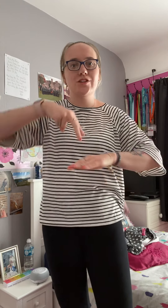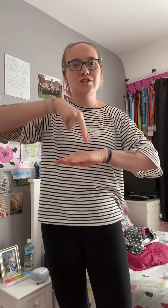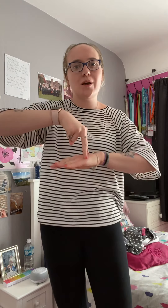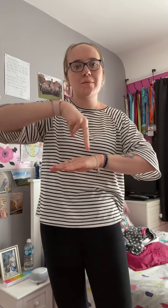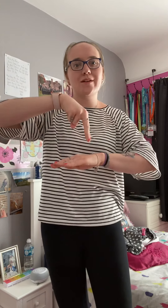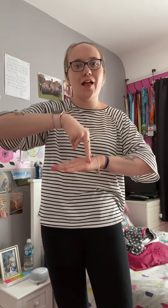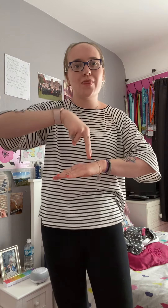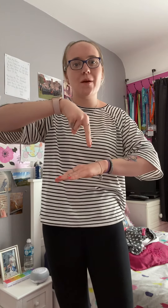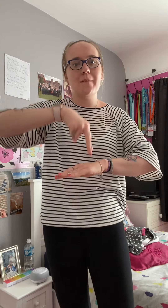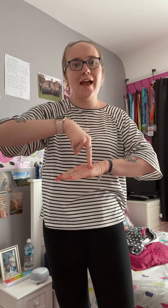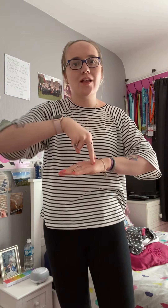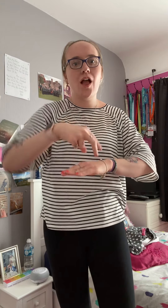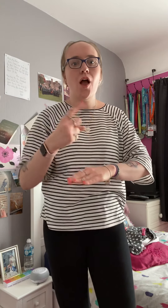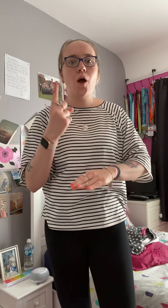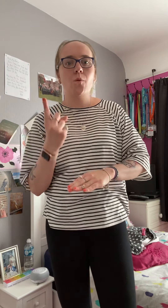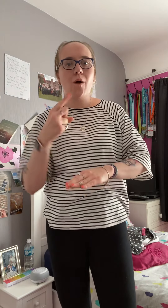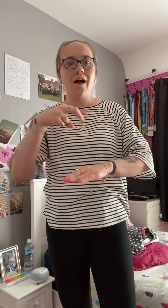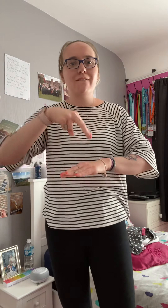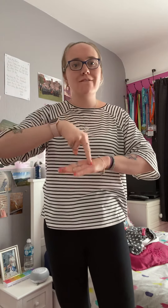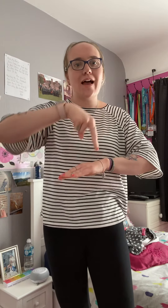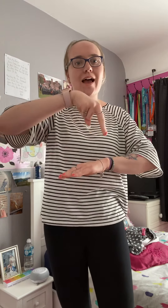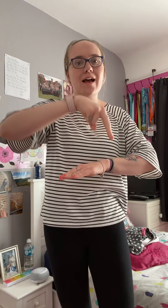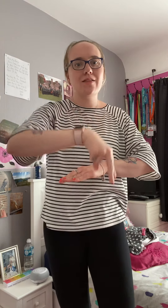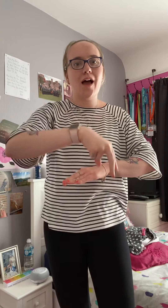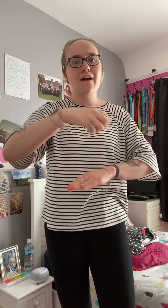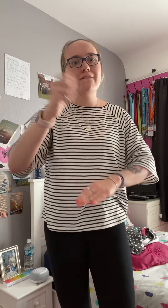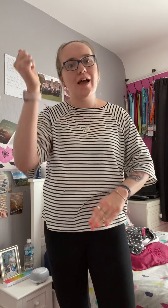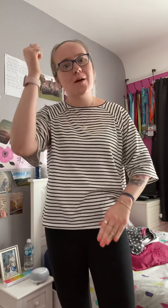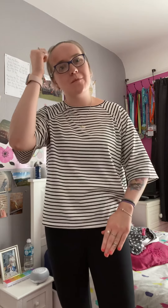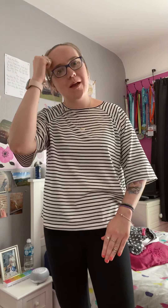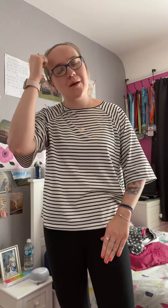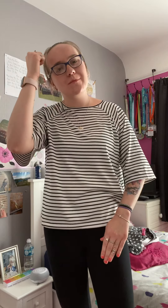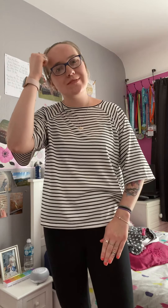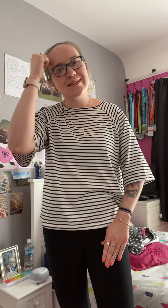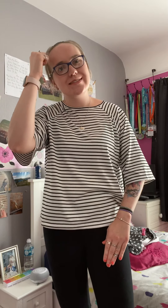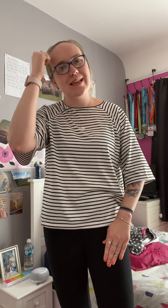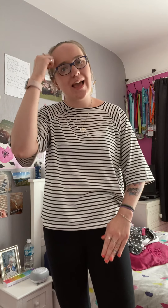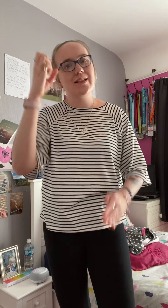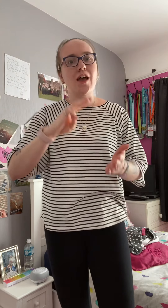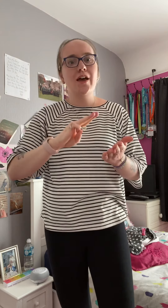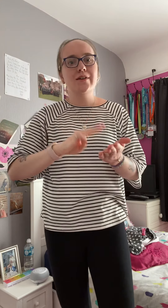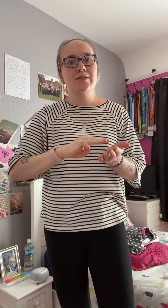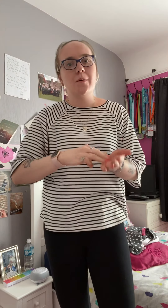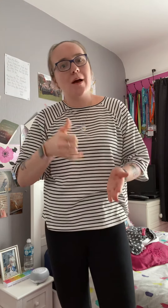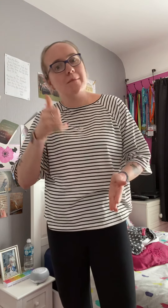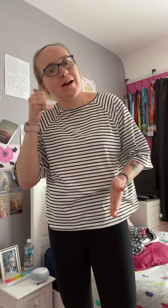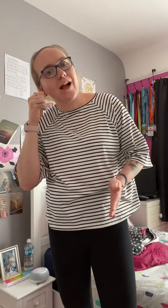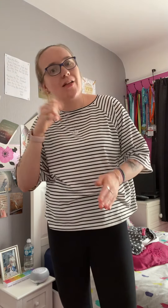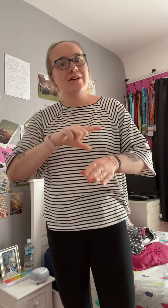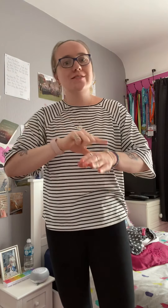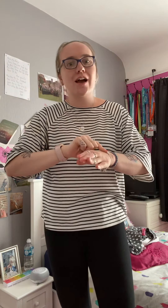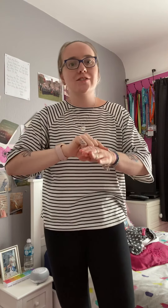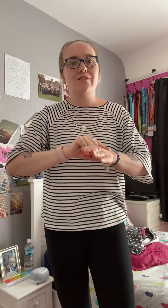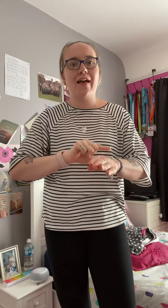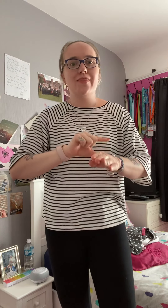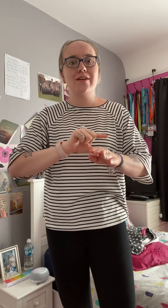jumping on the bed One fell off and bumped his head So Mama called the doctor and the